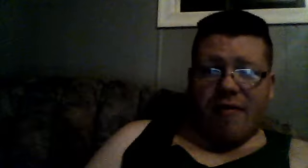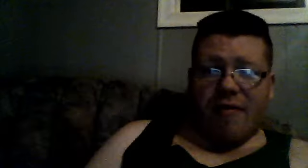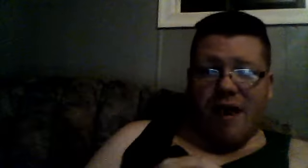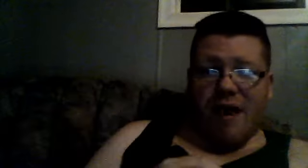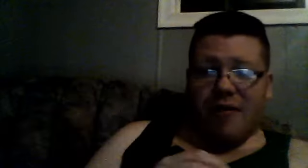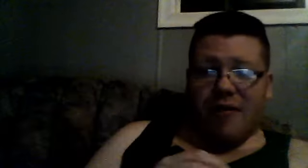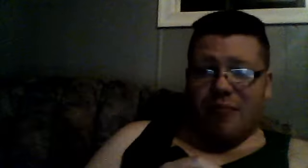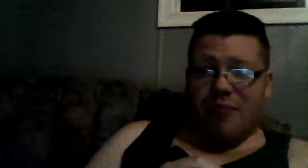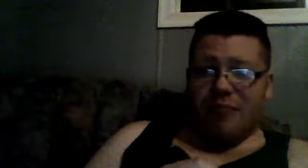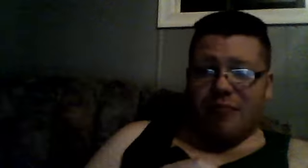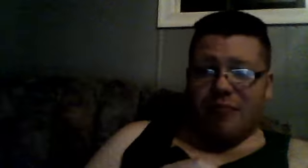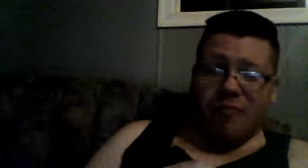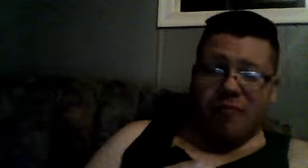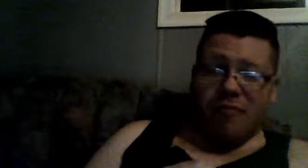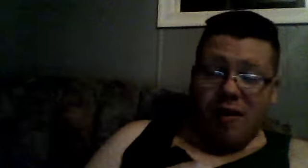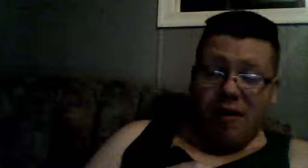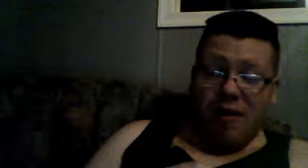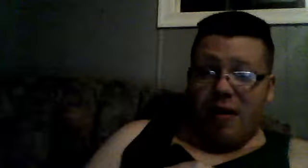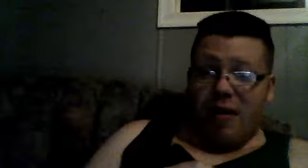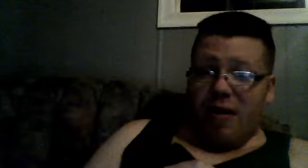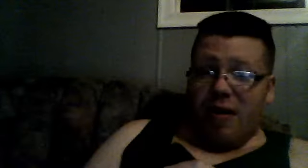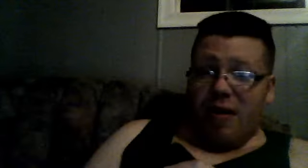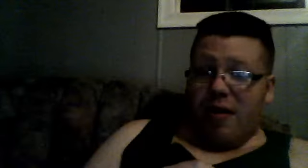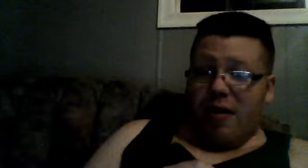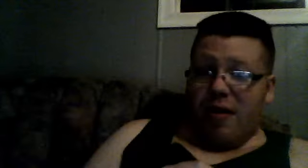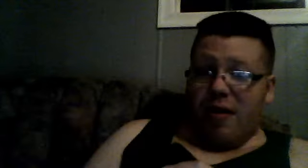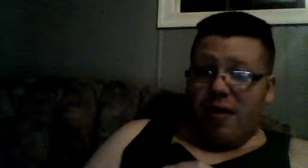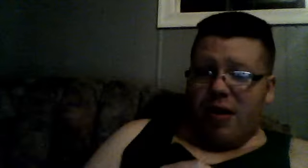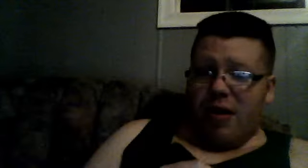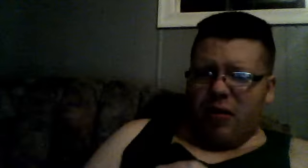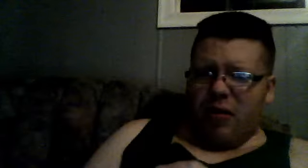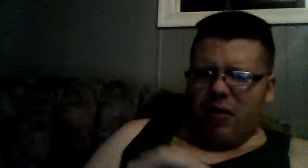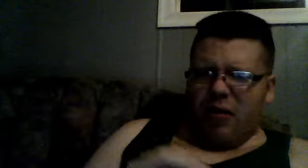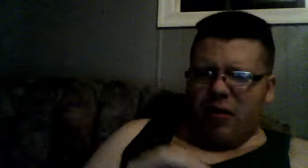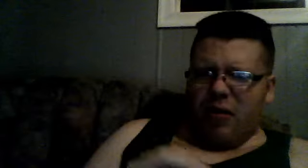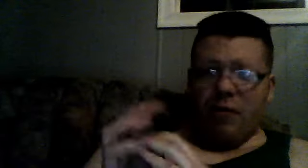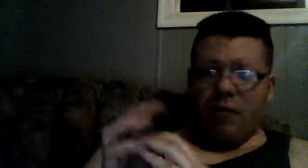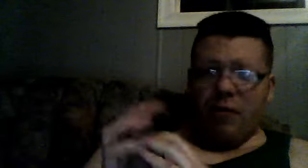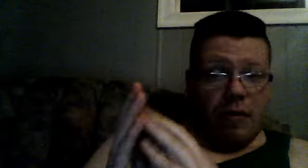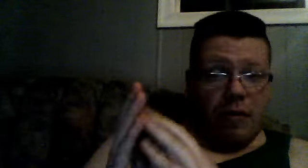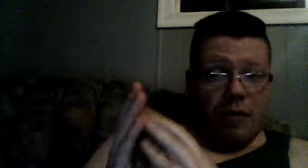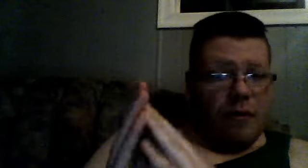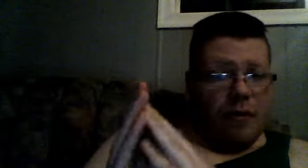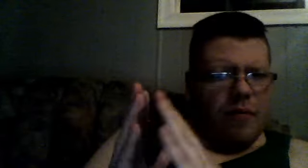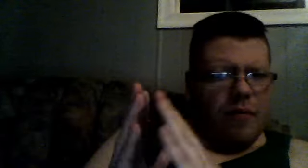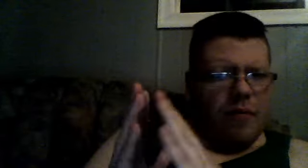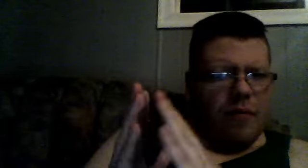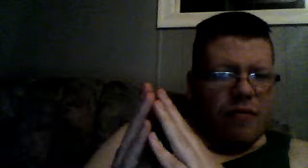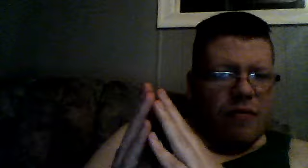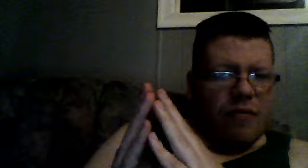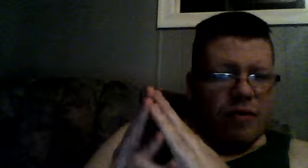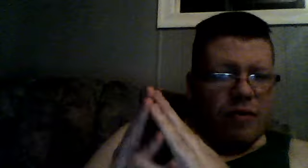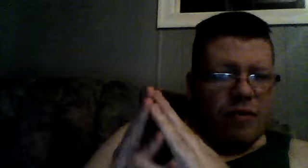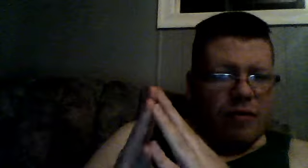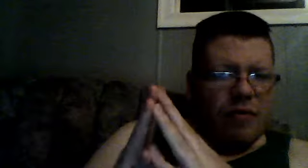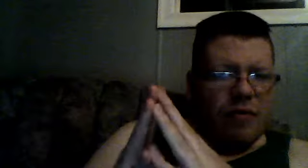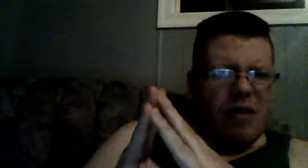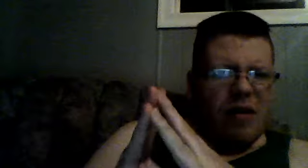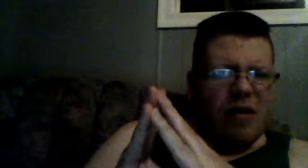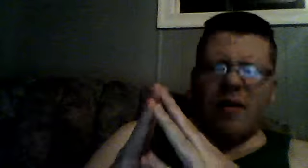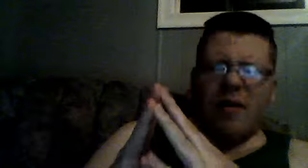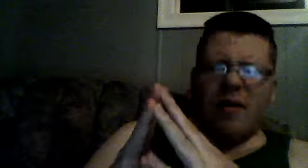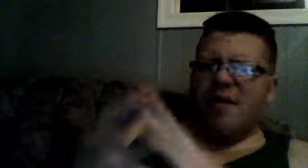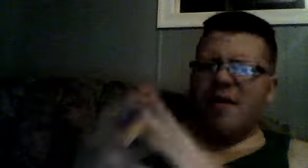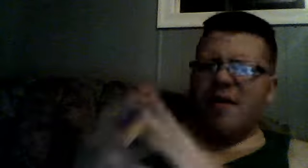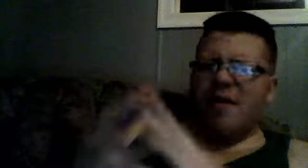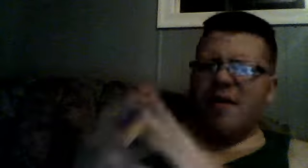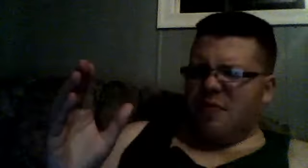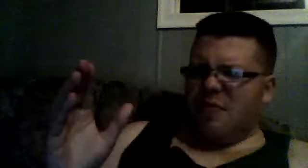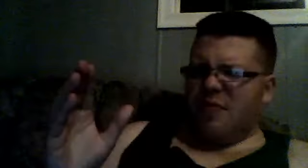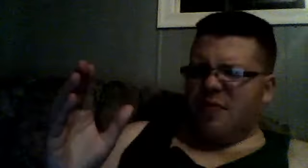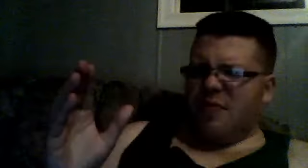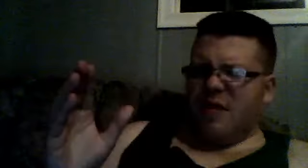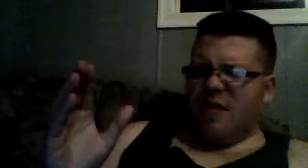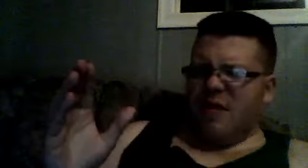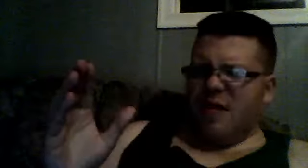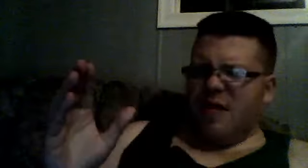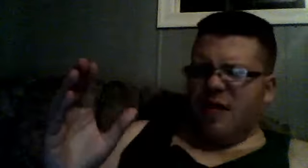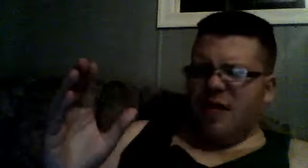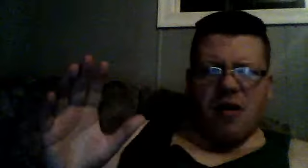and, also, I'm, just some, if, there are some movies out there, that